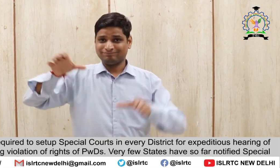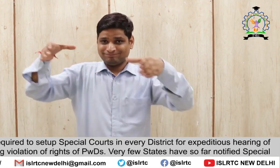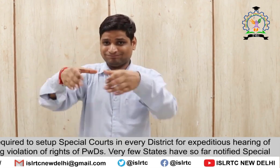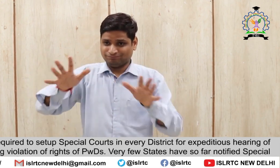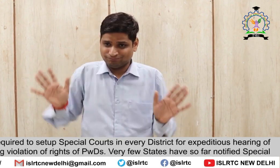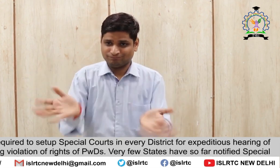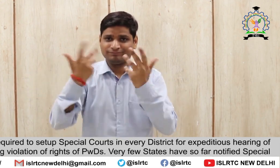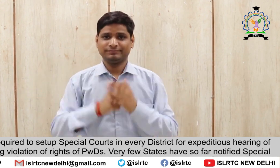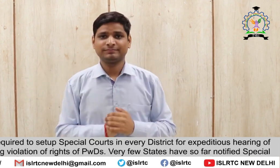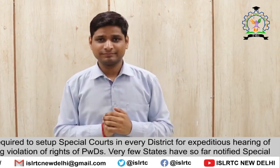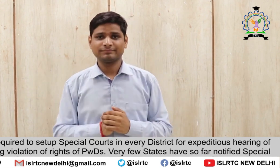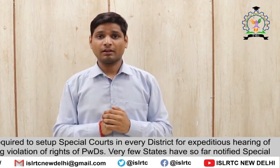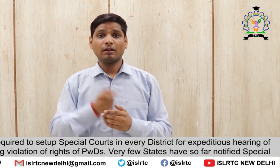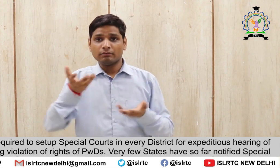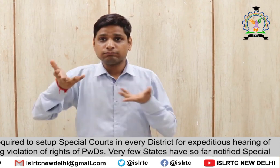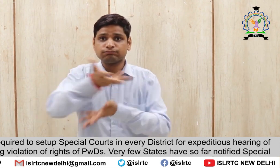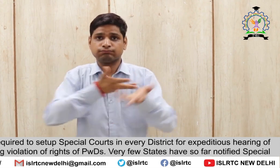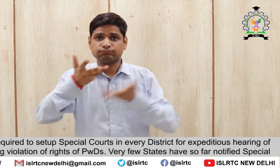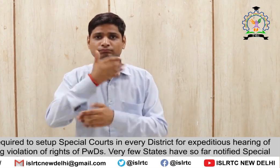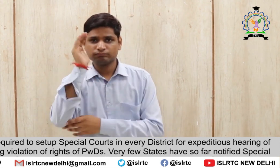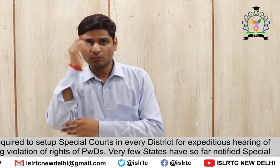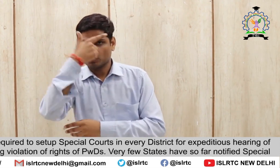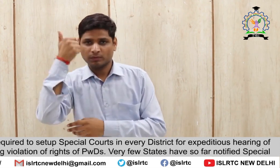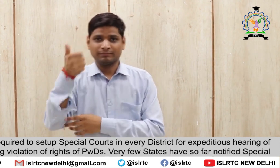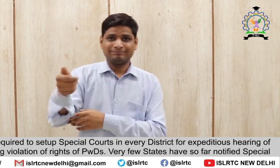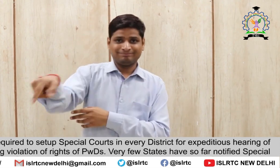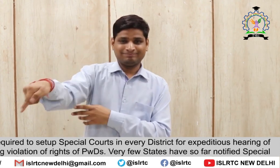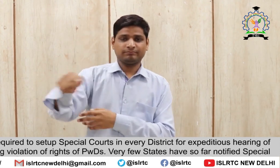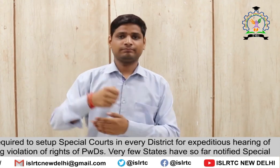violation of rights of PWDs Thank